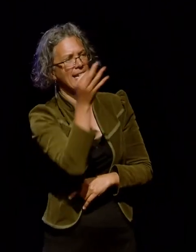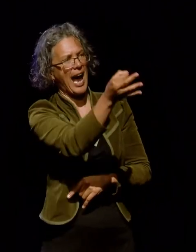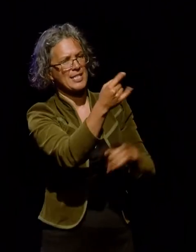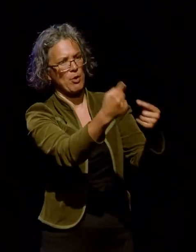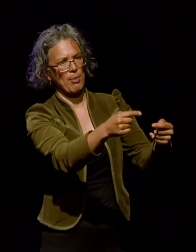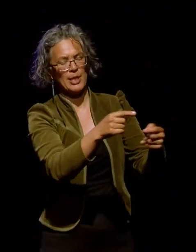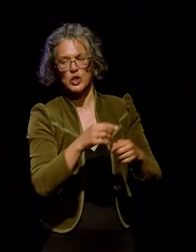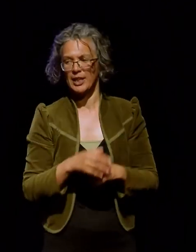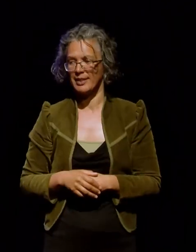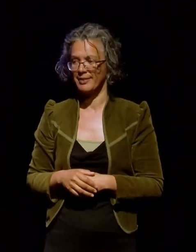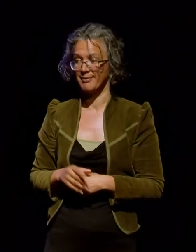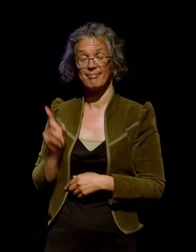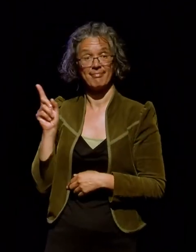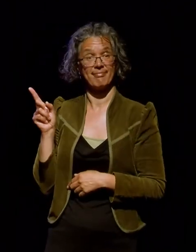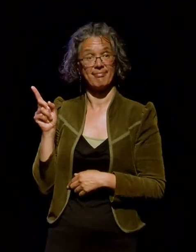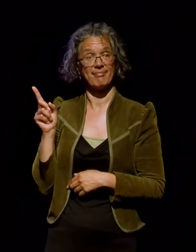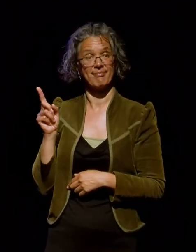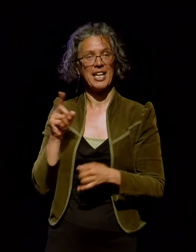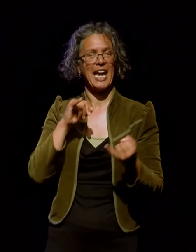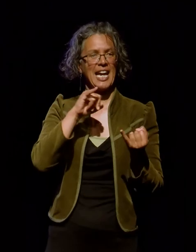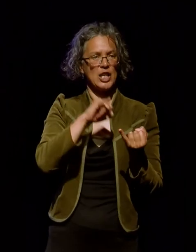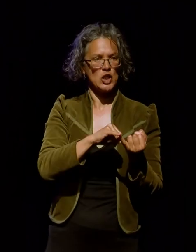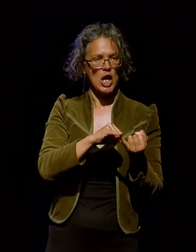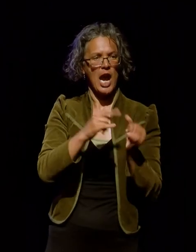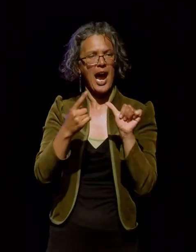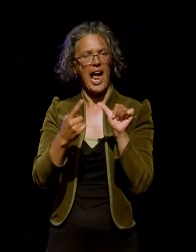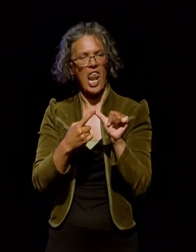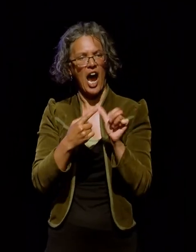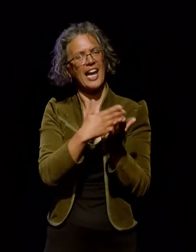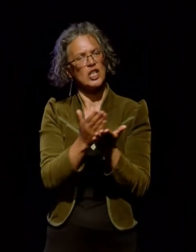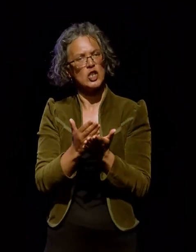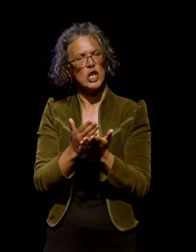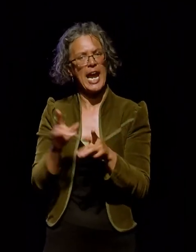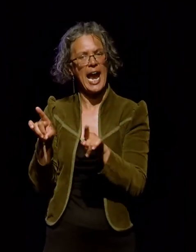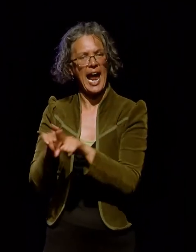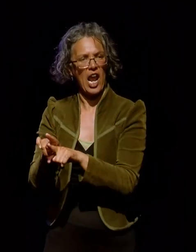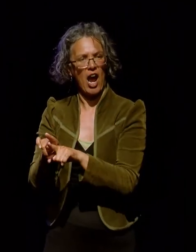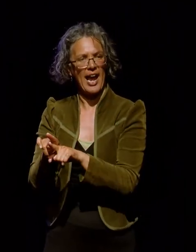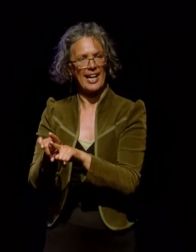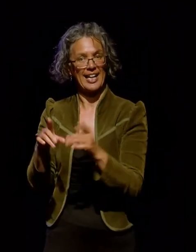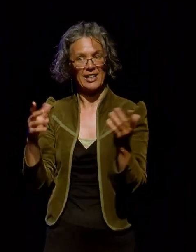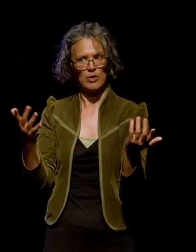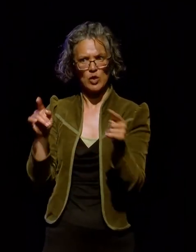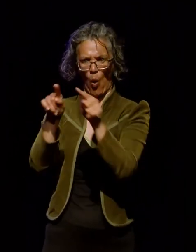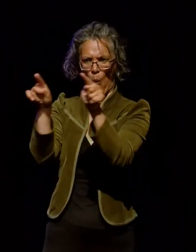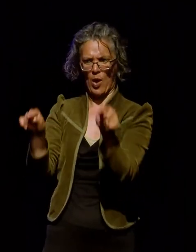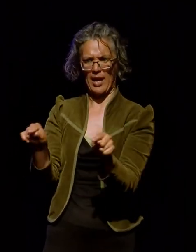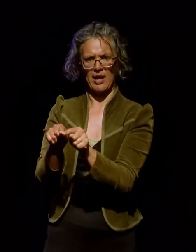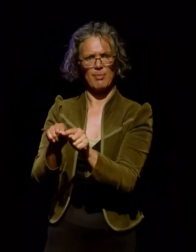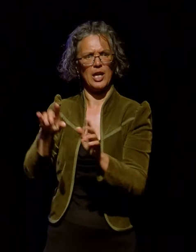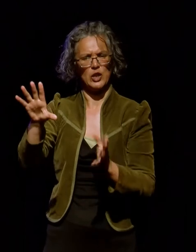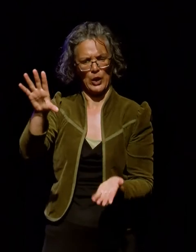The next one is the share alike element or SA. This element is all about remixing or creating a derivative work.